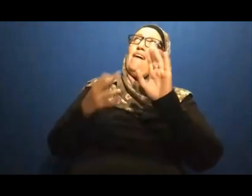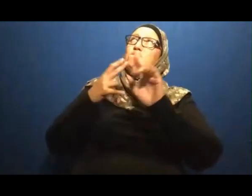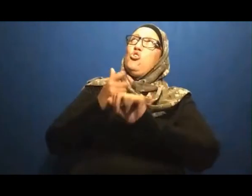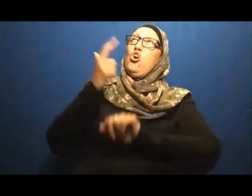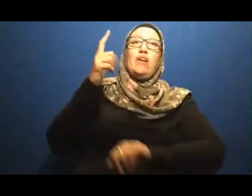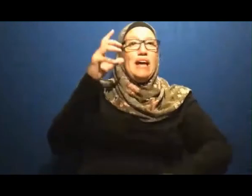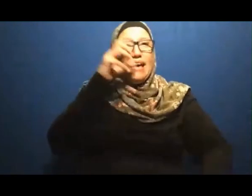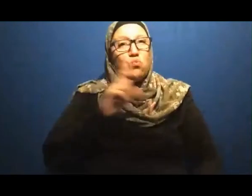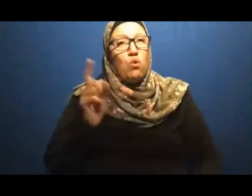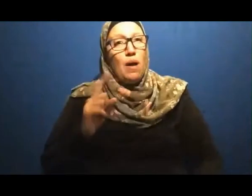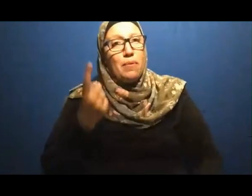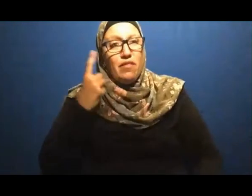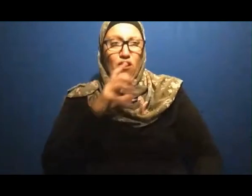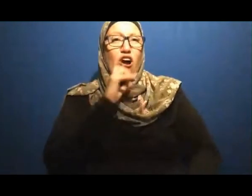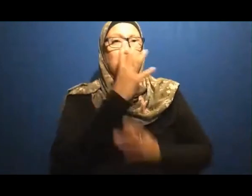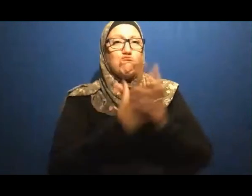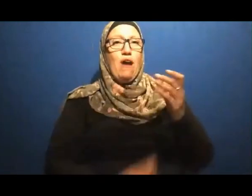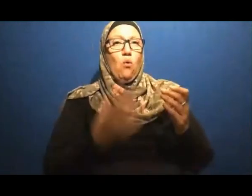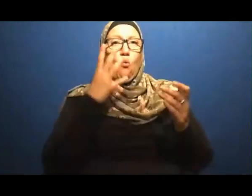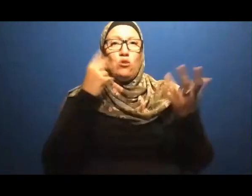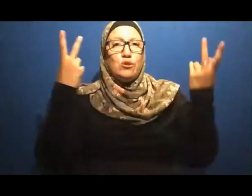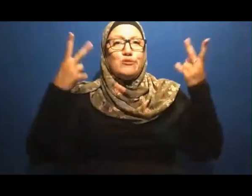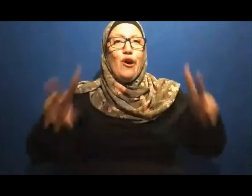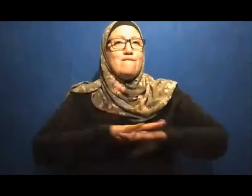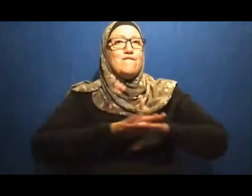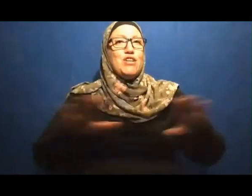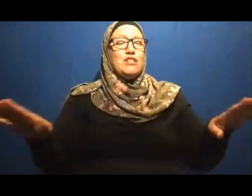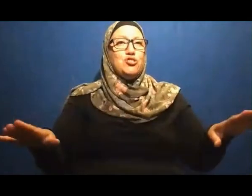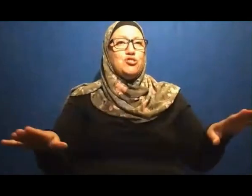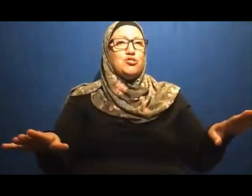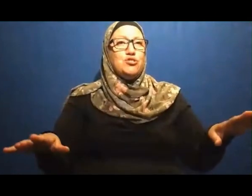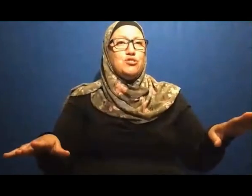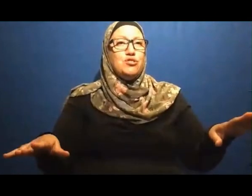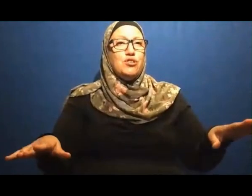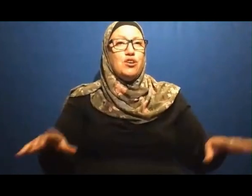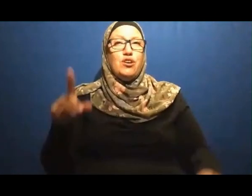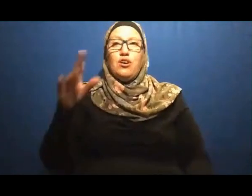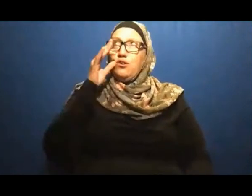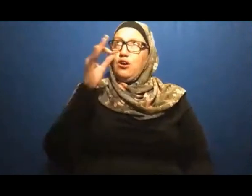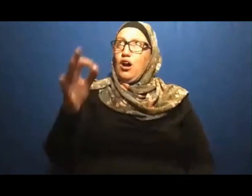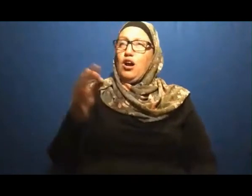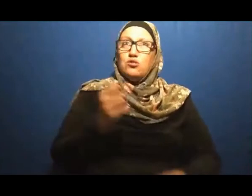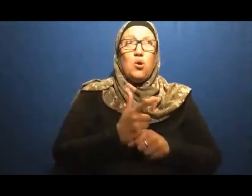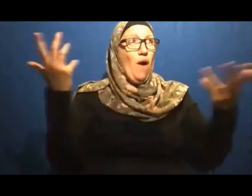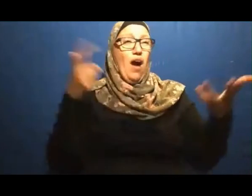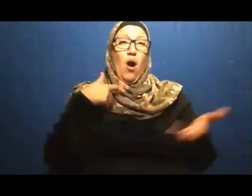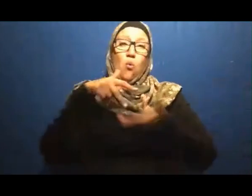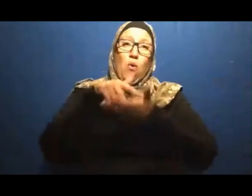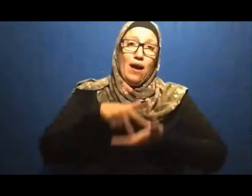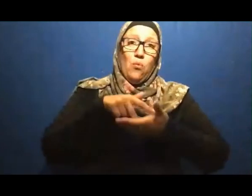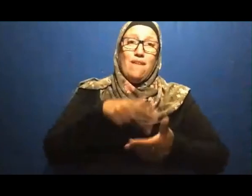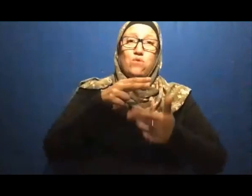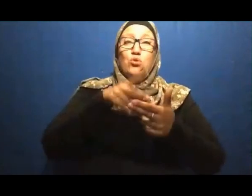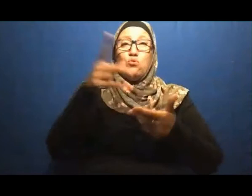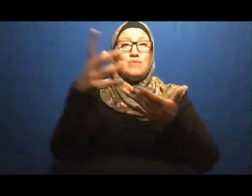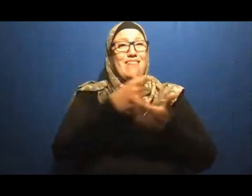The Guy Drowned And Then In Barzakh He Was Asking God Where Were You I've Been Waiting For You All The Time